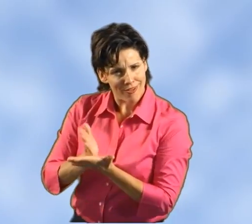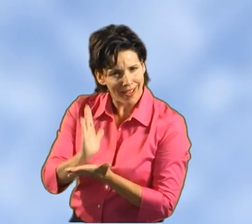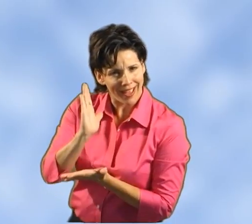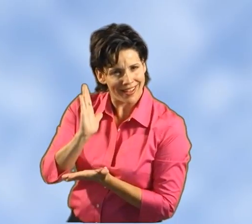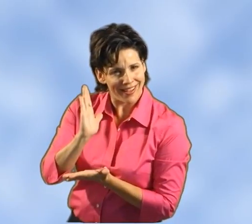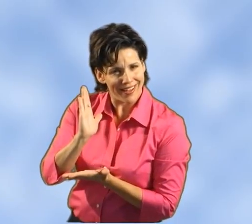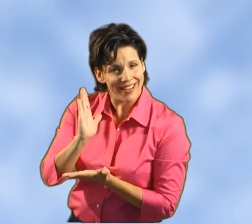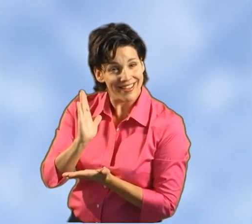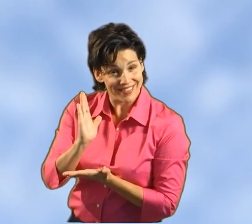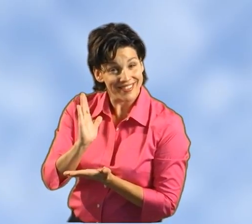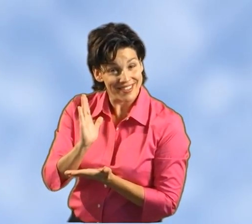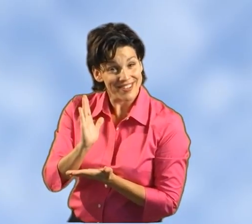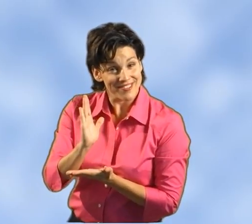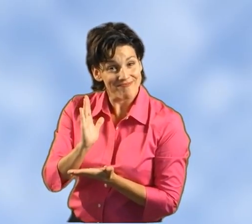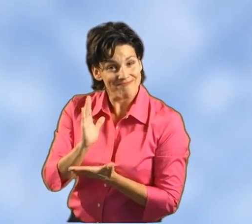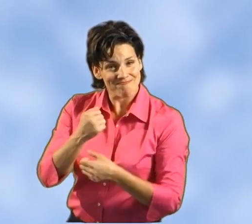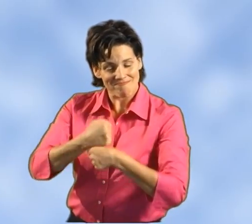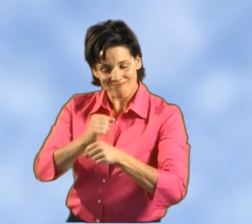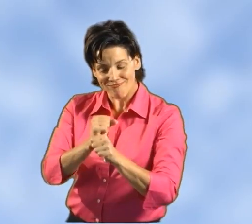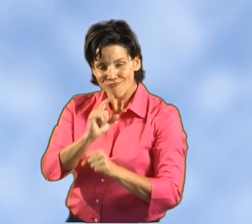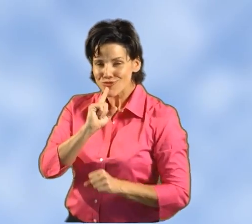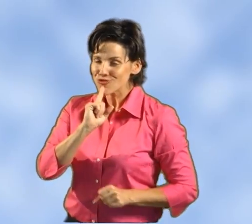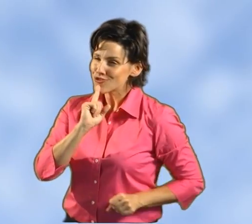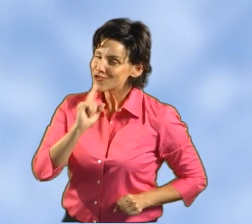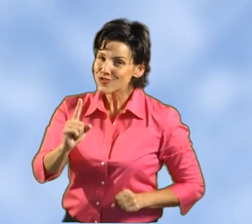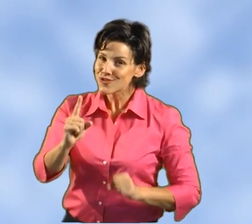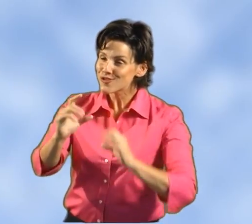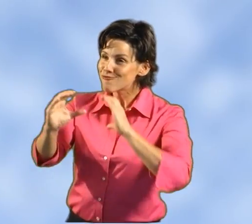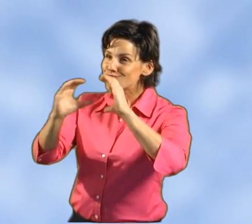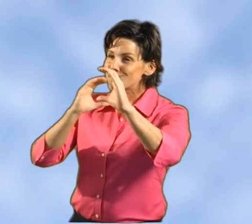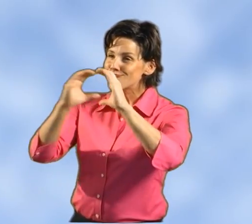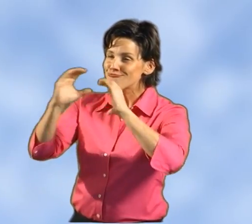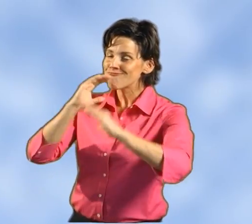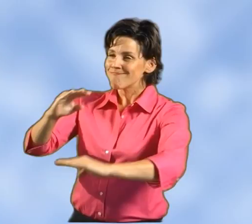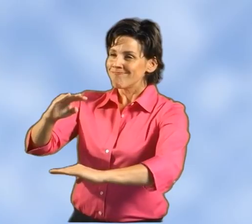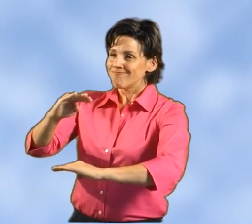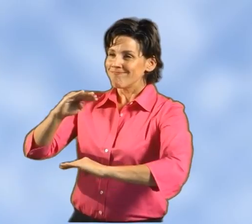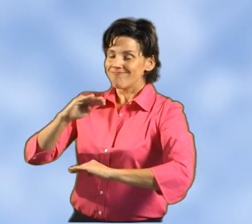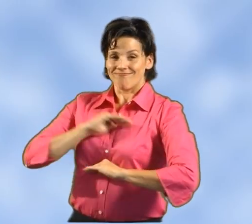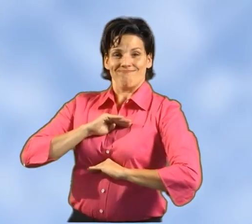rights, ensuring that you have complete understanding.